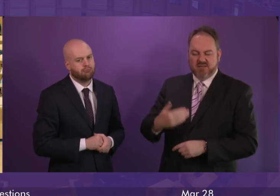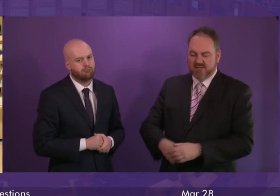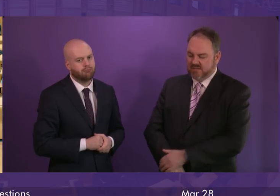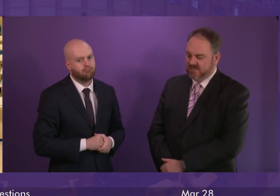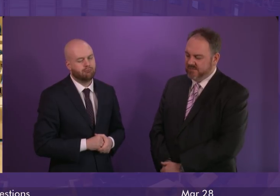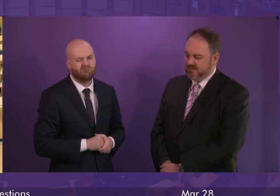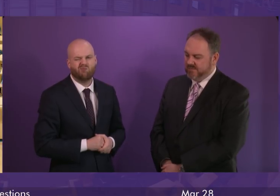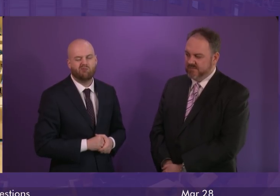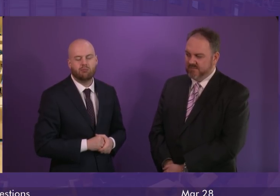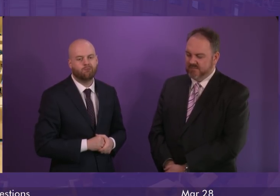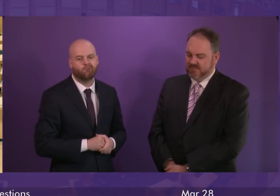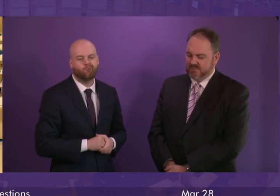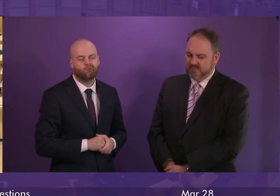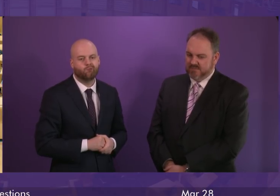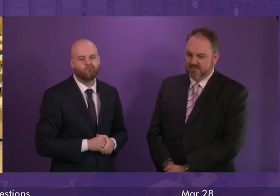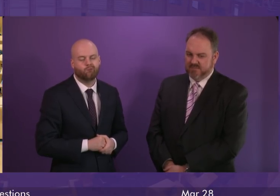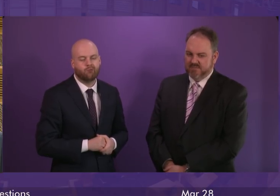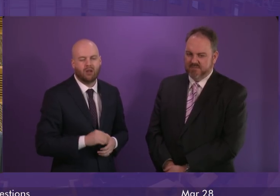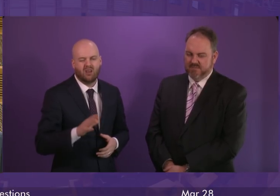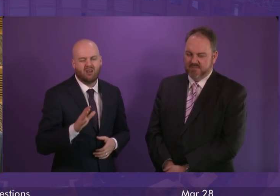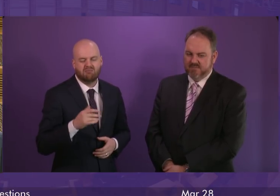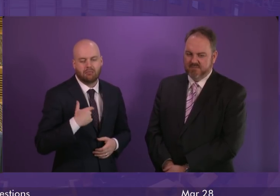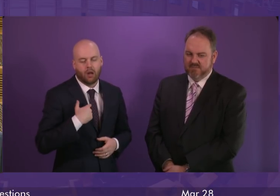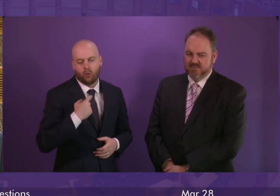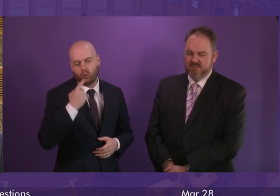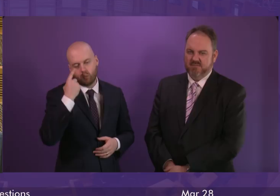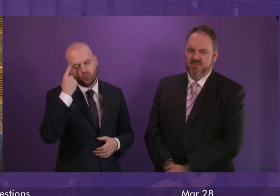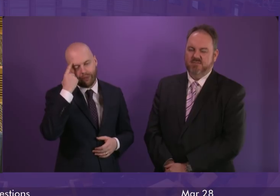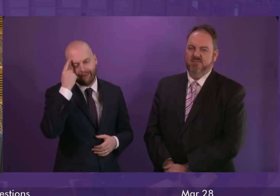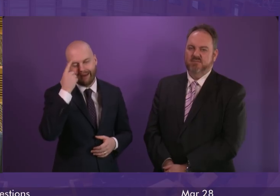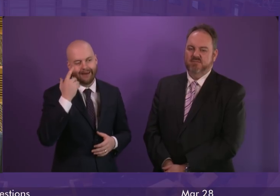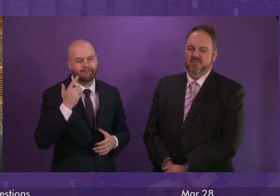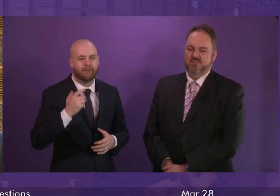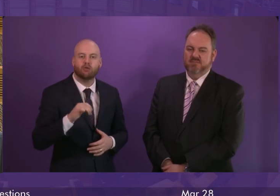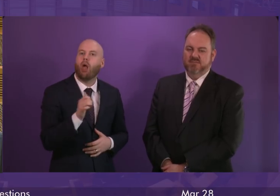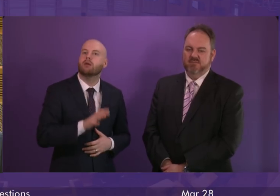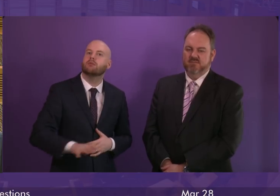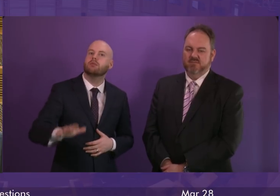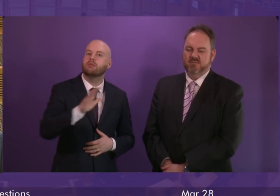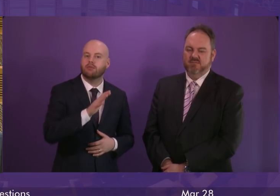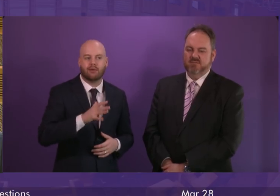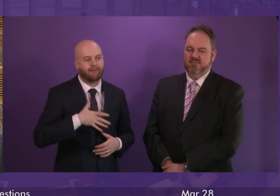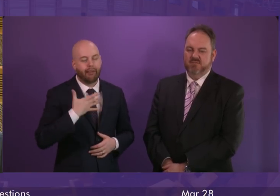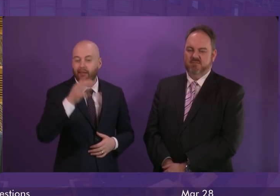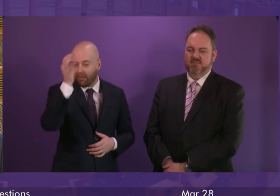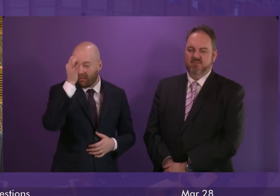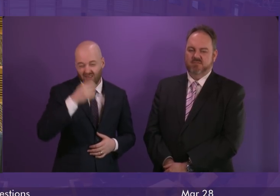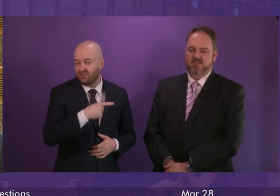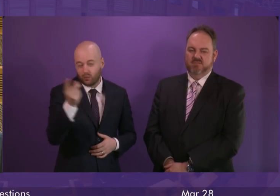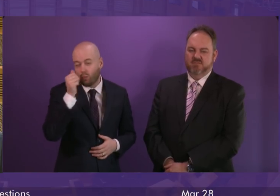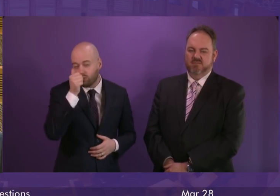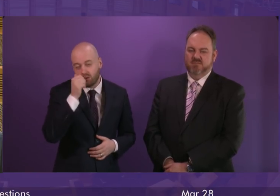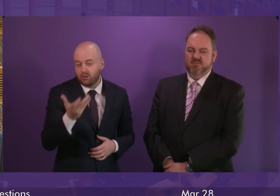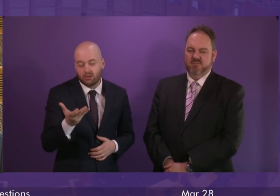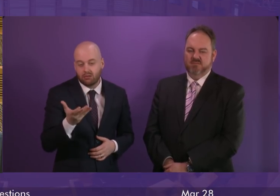Minister. I don't think it will be lost on many people across Scotland that a handful of DUP